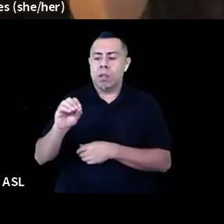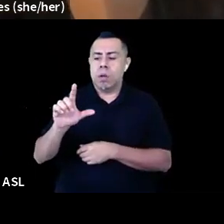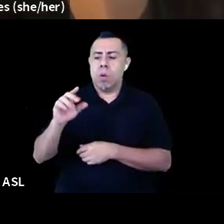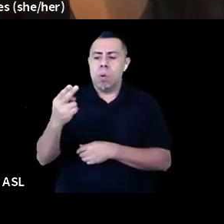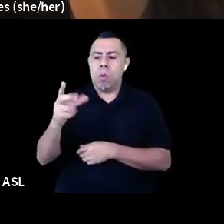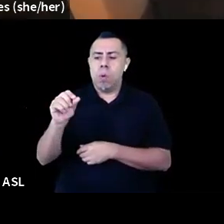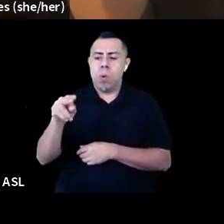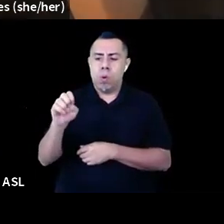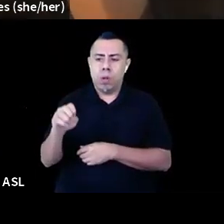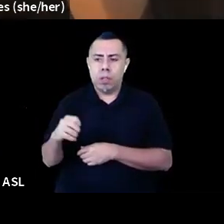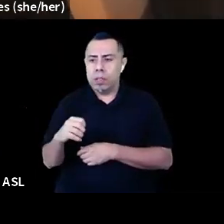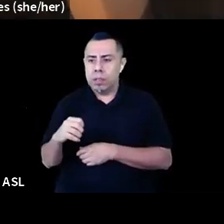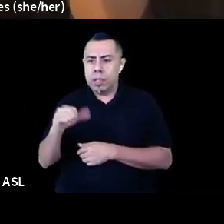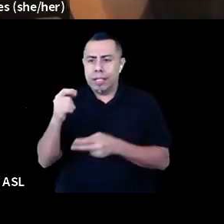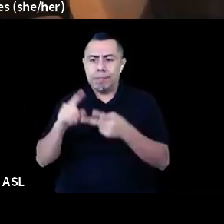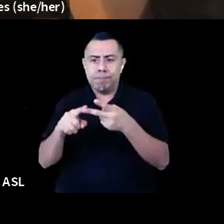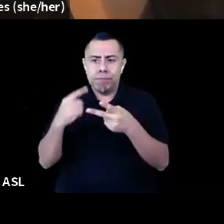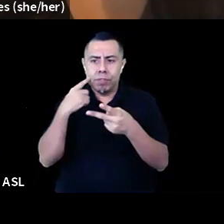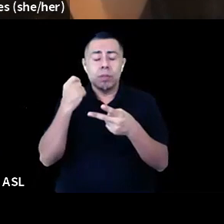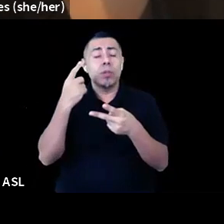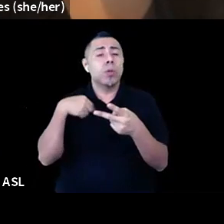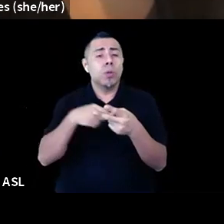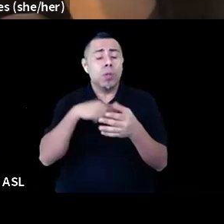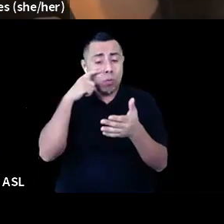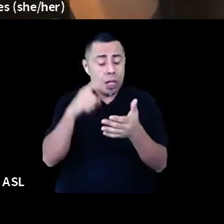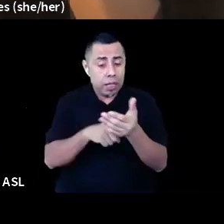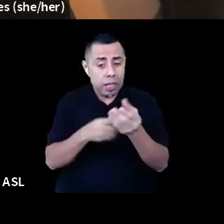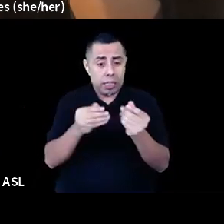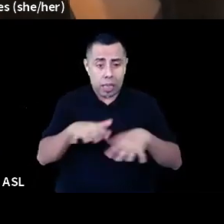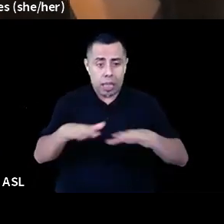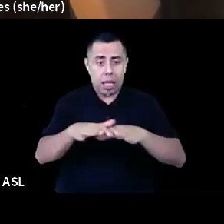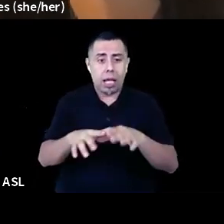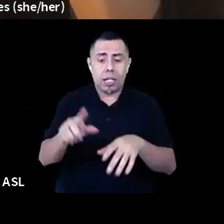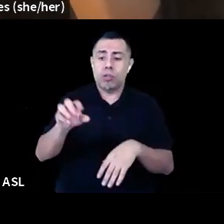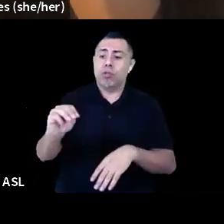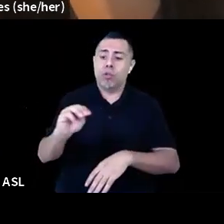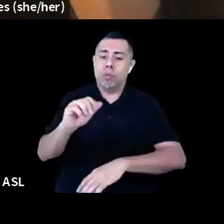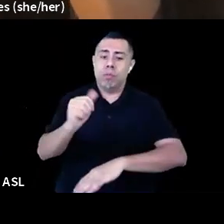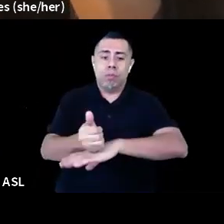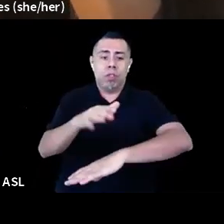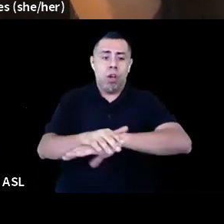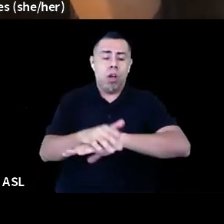resides on because the work we create together on a digital platform does not exist in an ether or in an imaginary